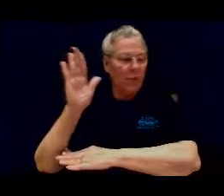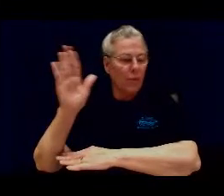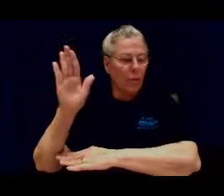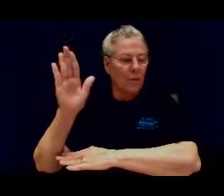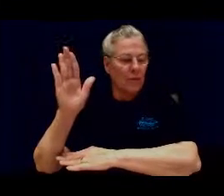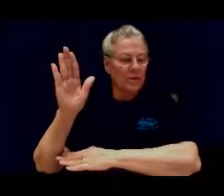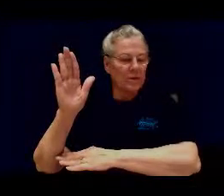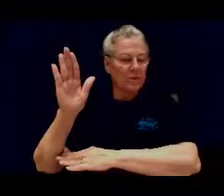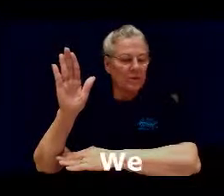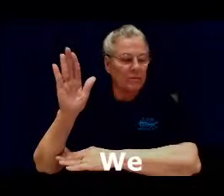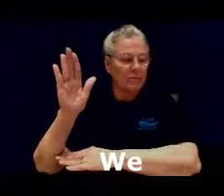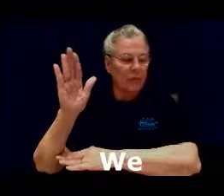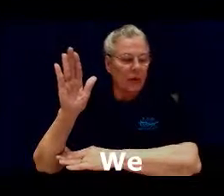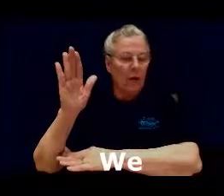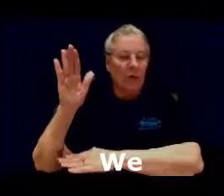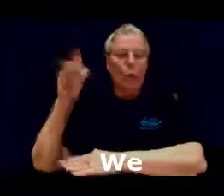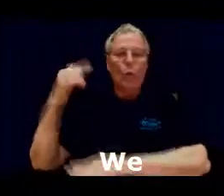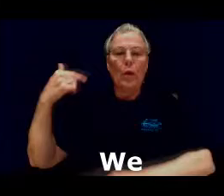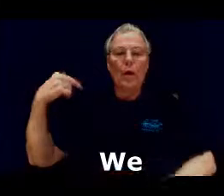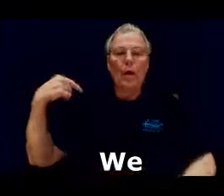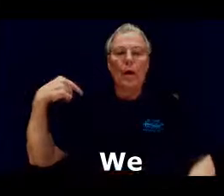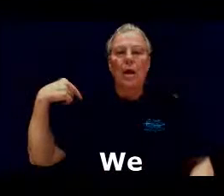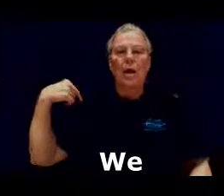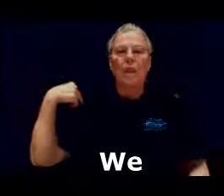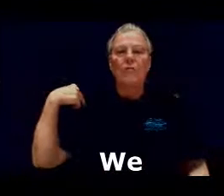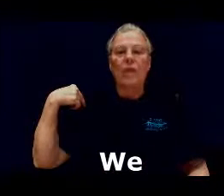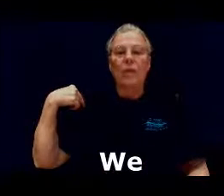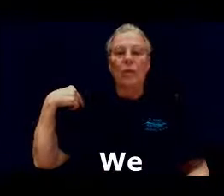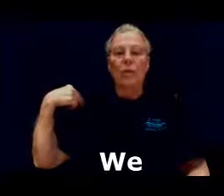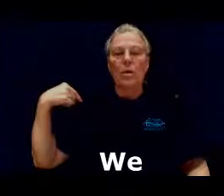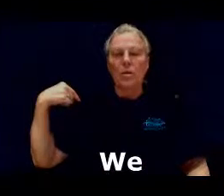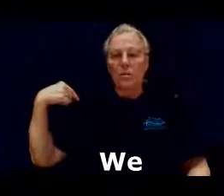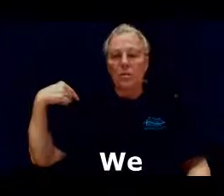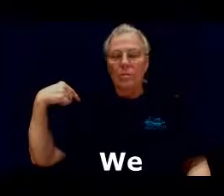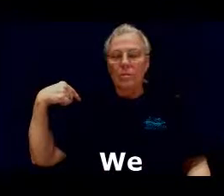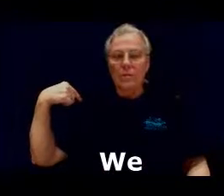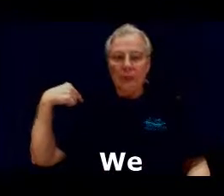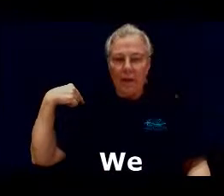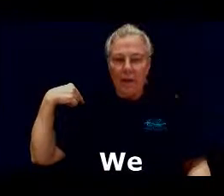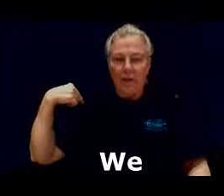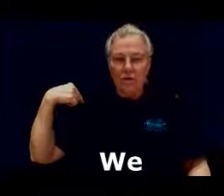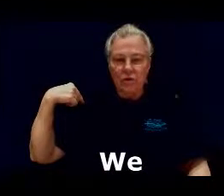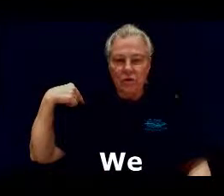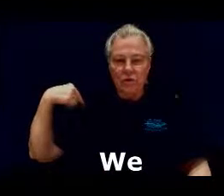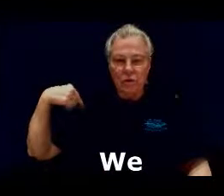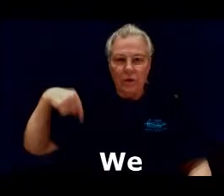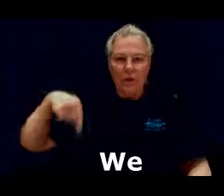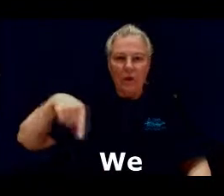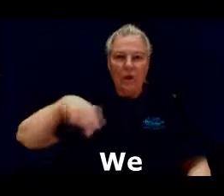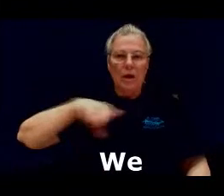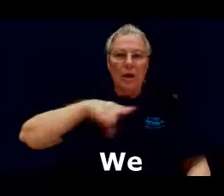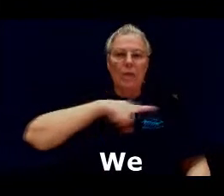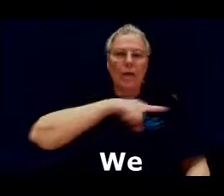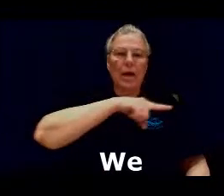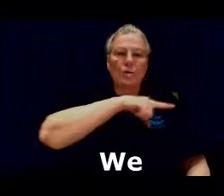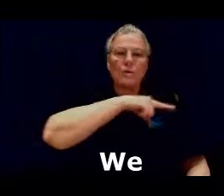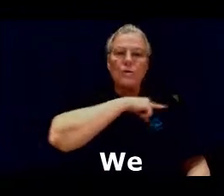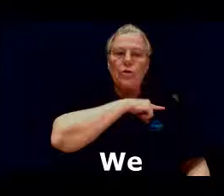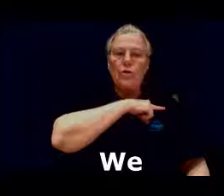promise promise we from your dominant shoulder around to